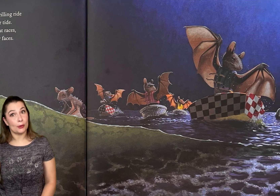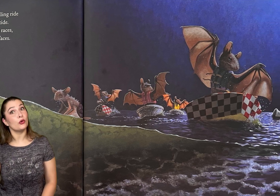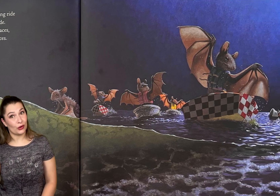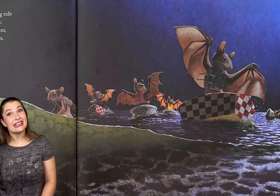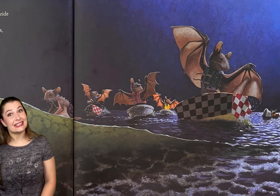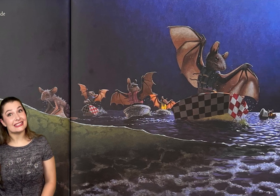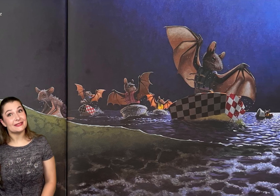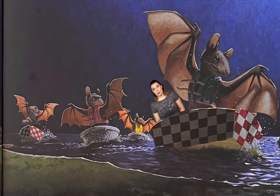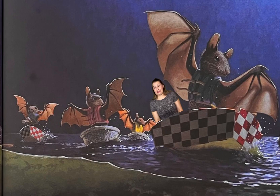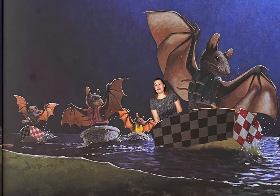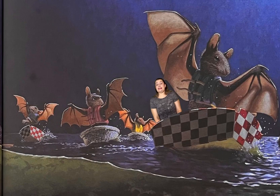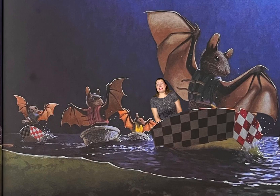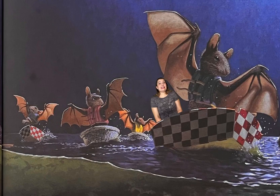There's really no thrilling